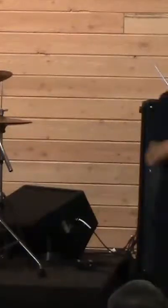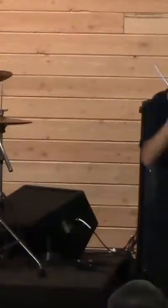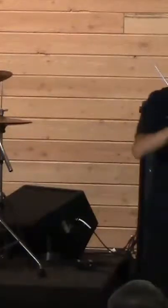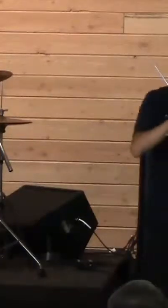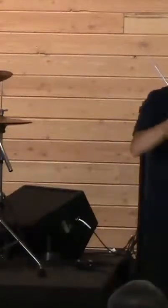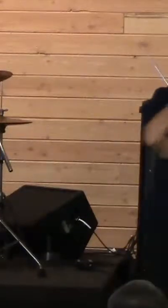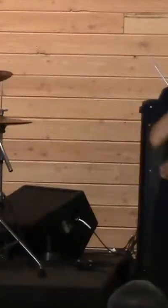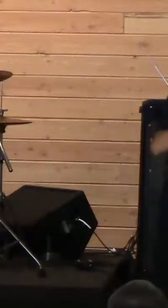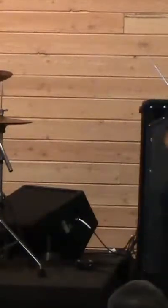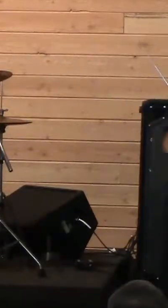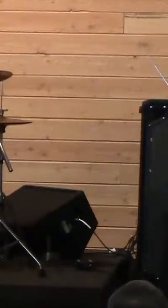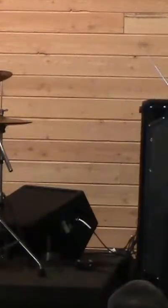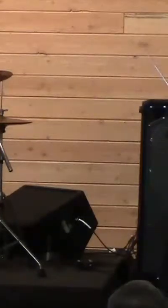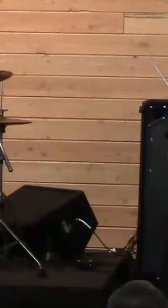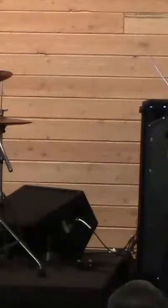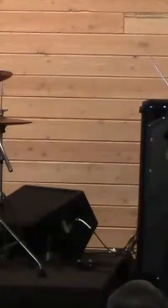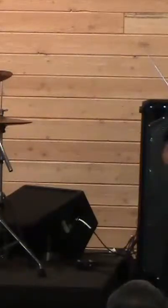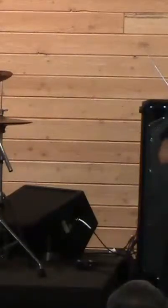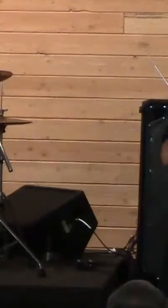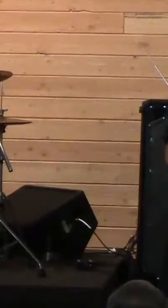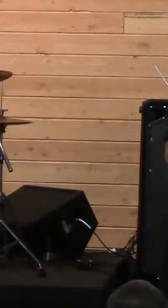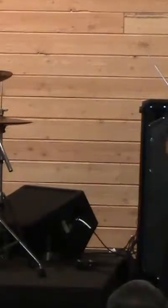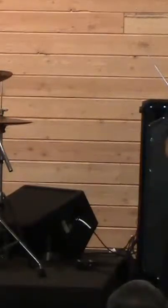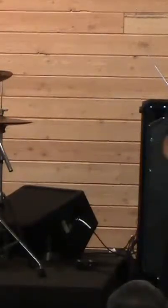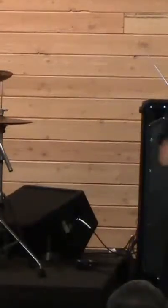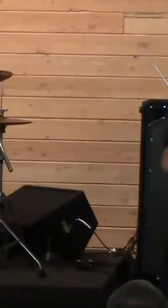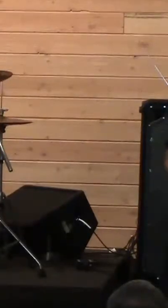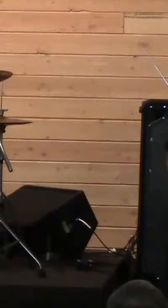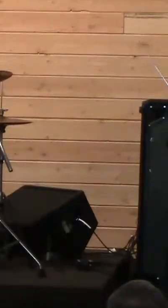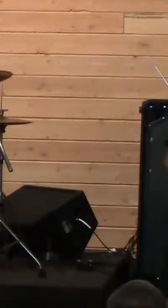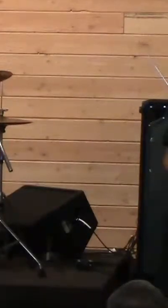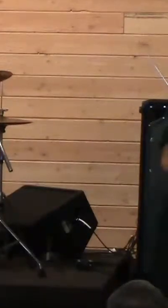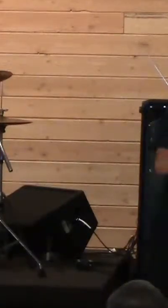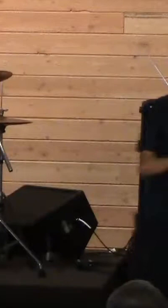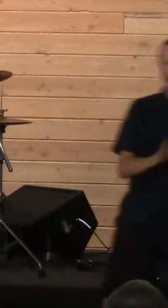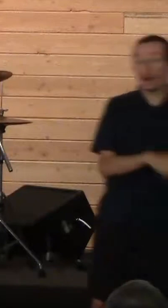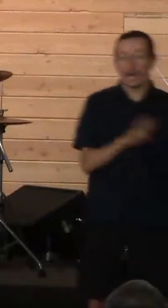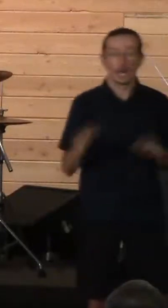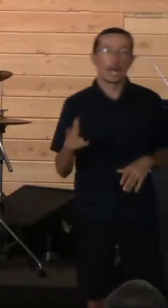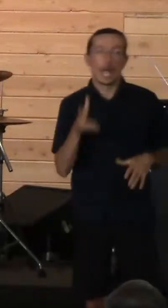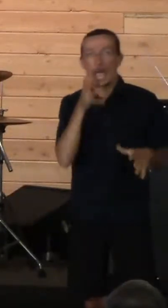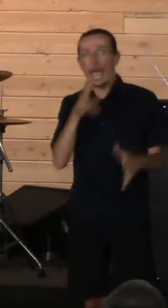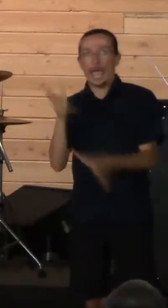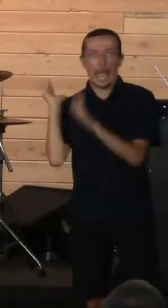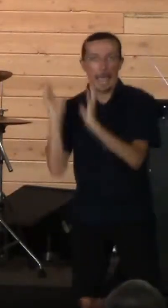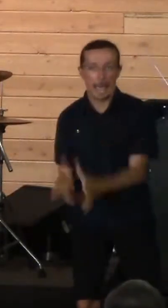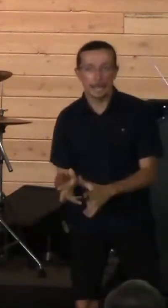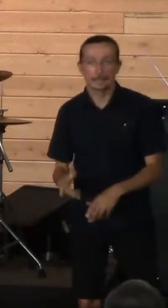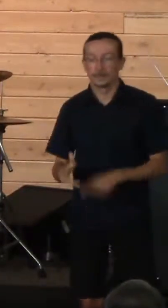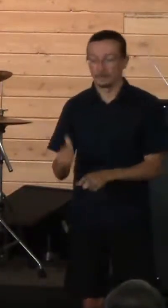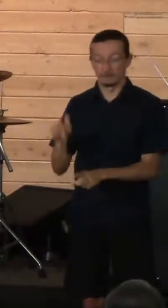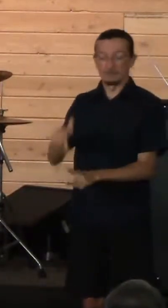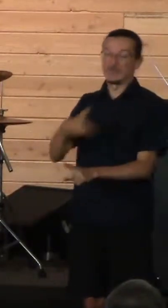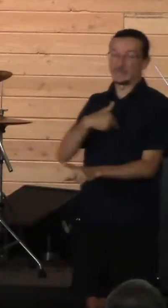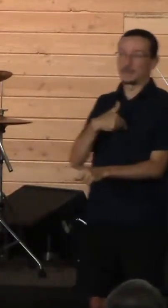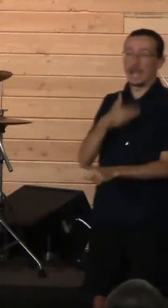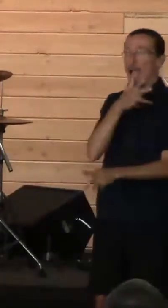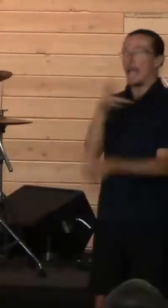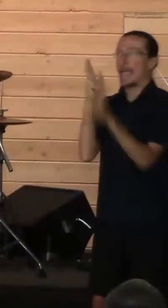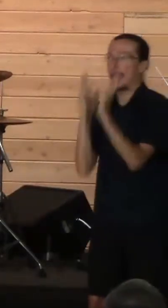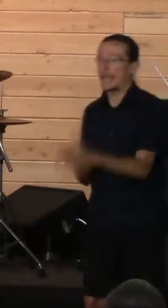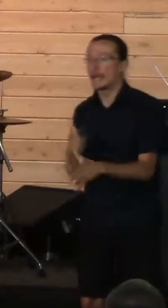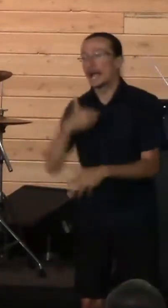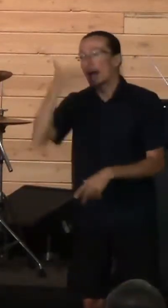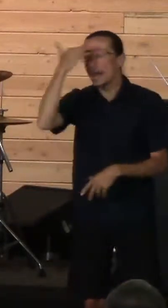on the anniversary of whatever, or you hate that movie, and I'm in the camp of I hate that movie. I know it's a cult classic.